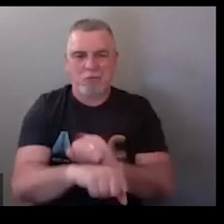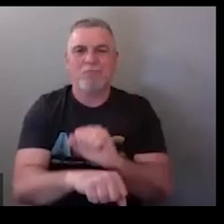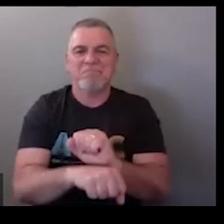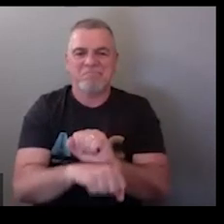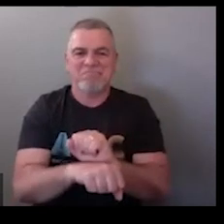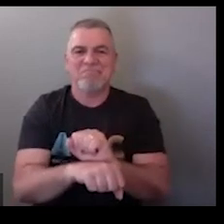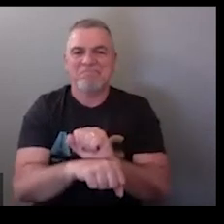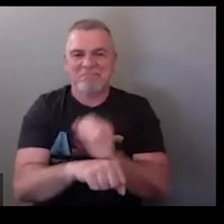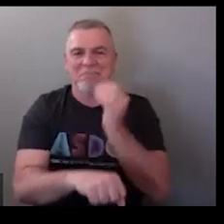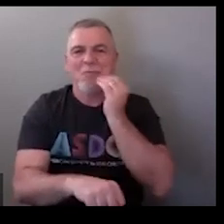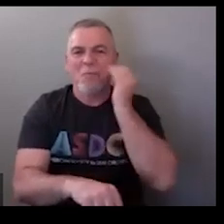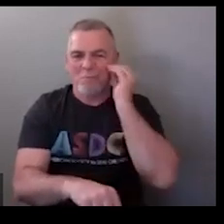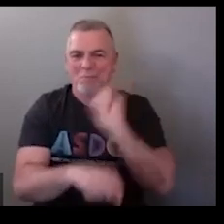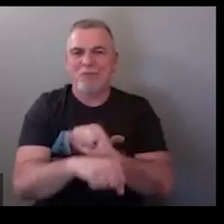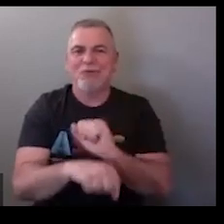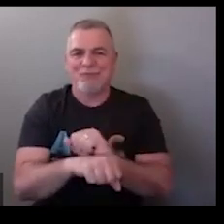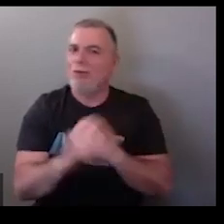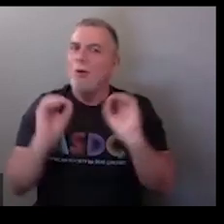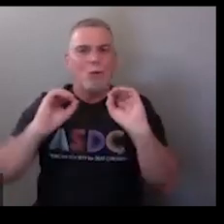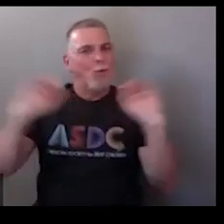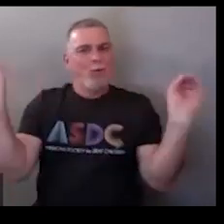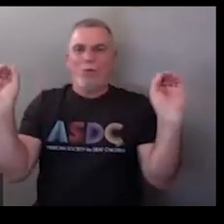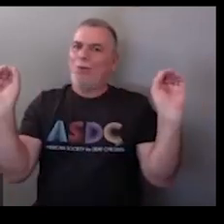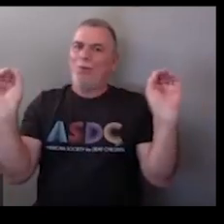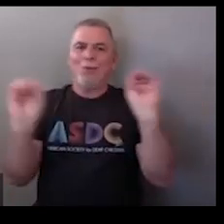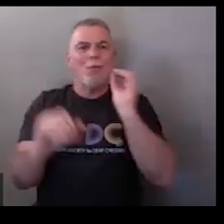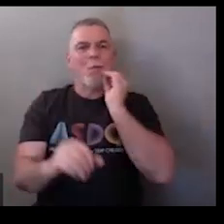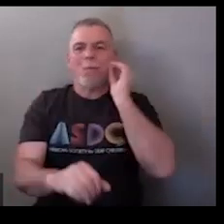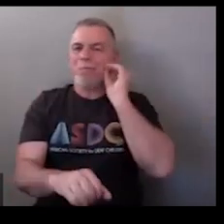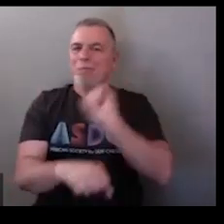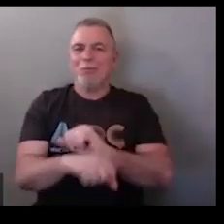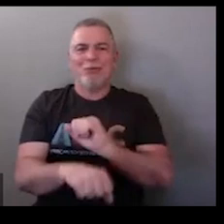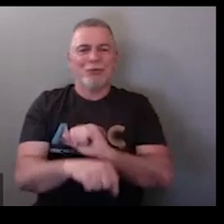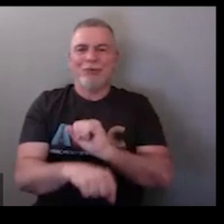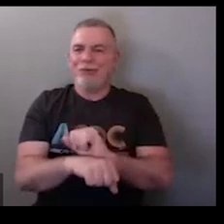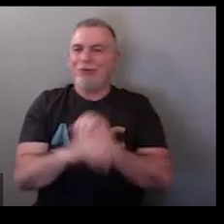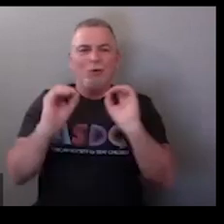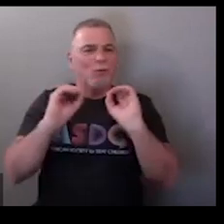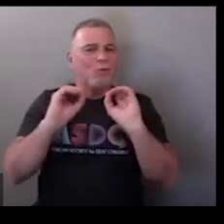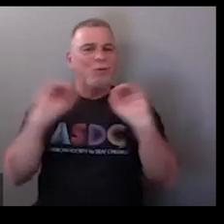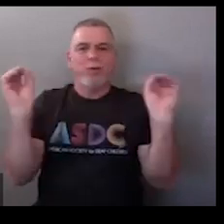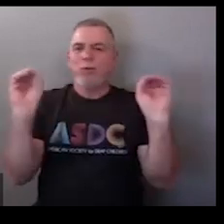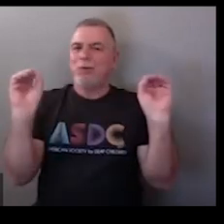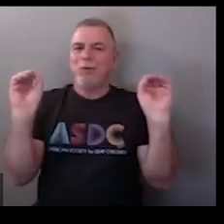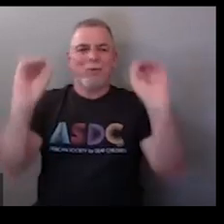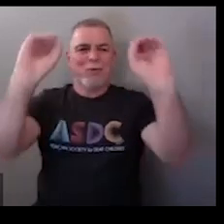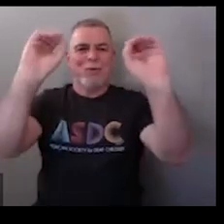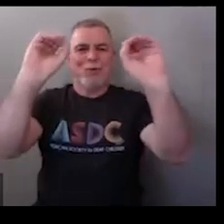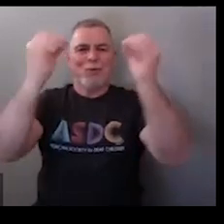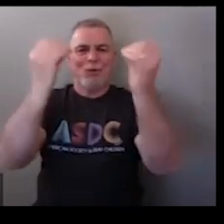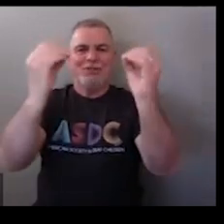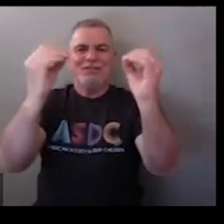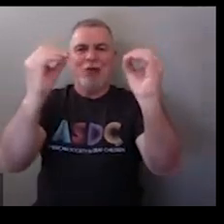okay so homework compound sign no homework so no your